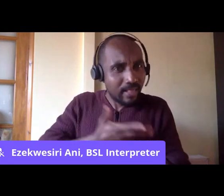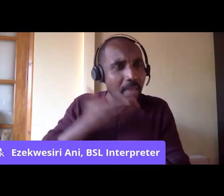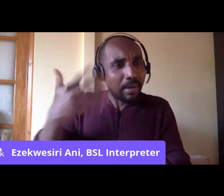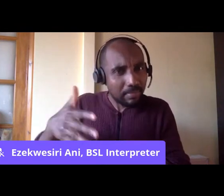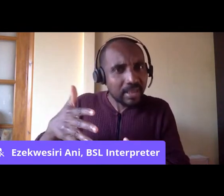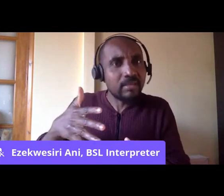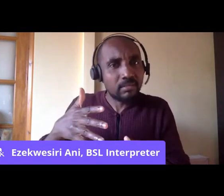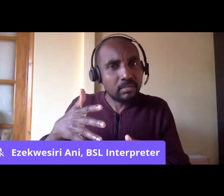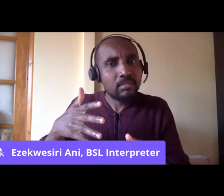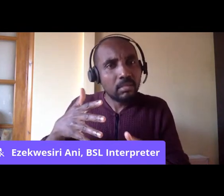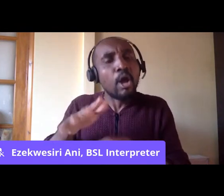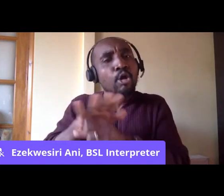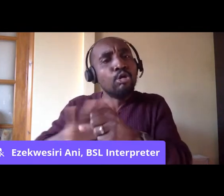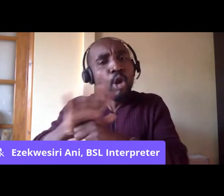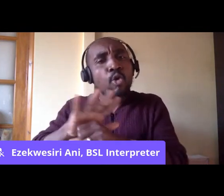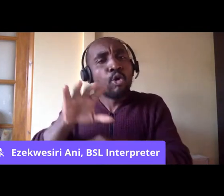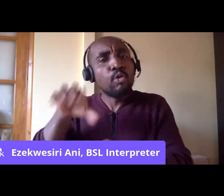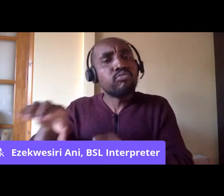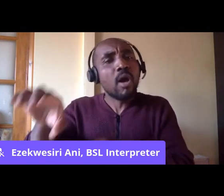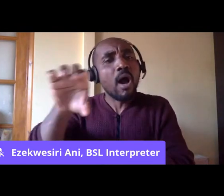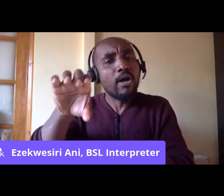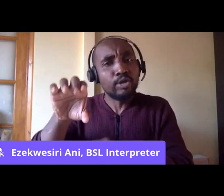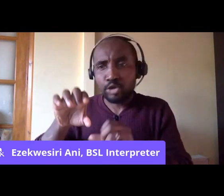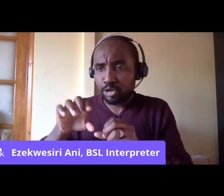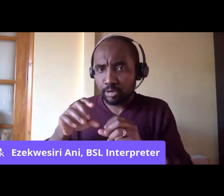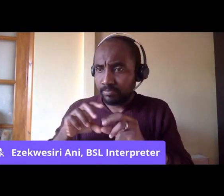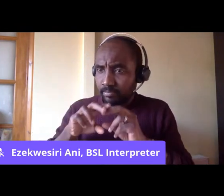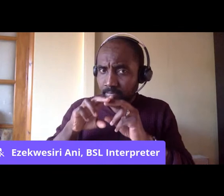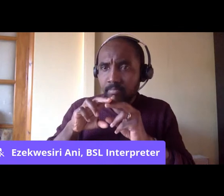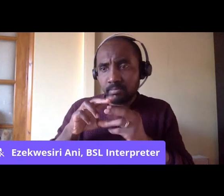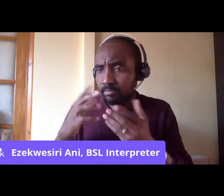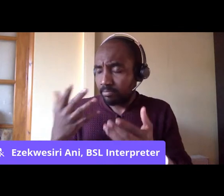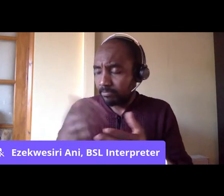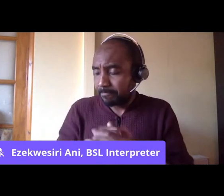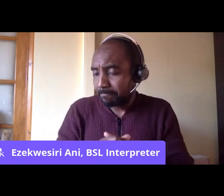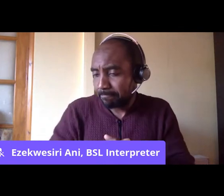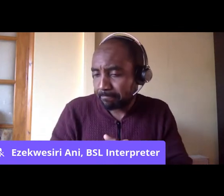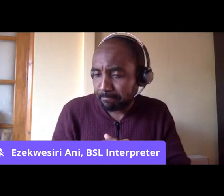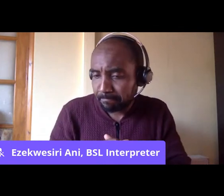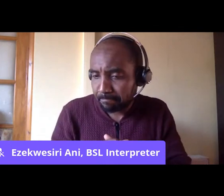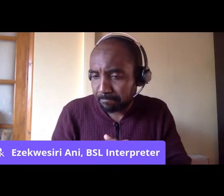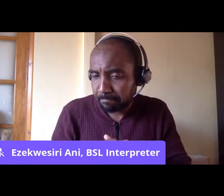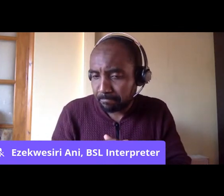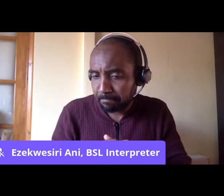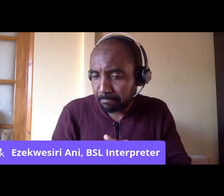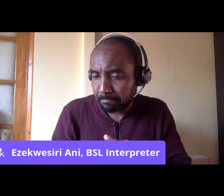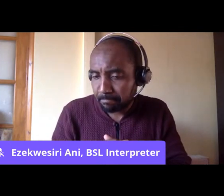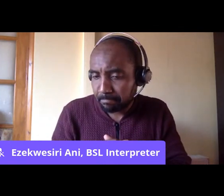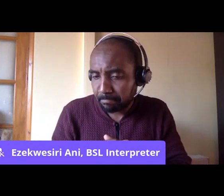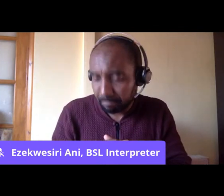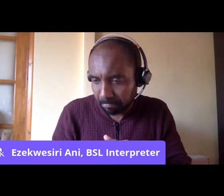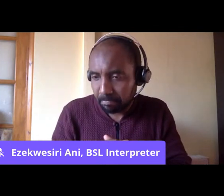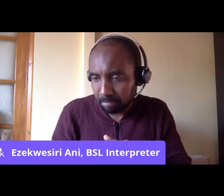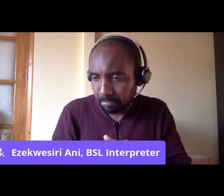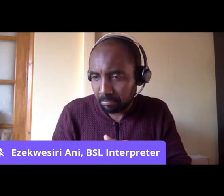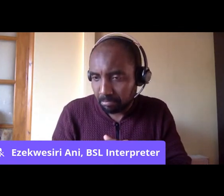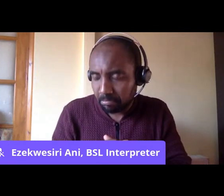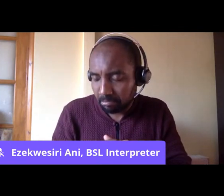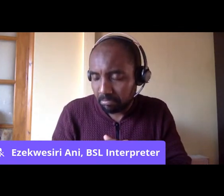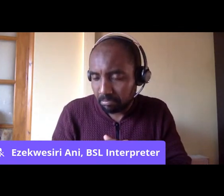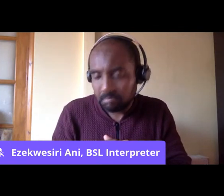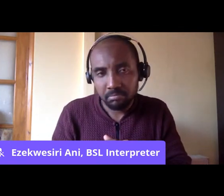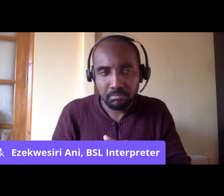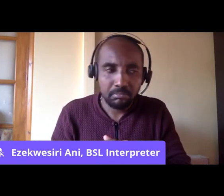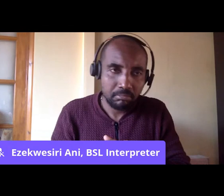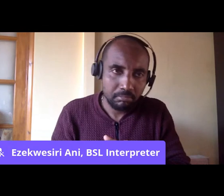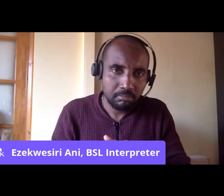particularly local branches, passing pronouncements that they would not work